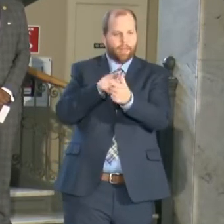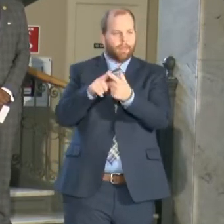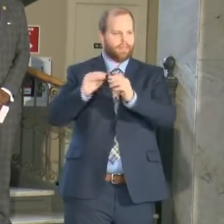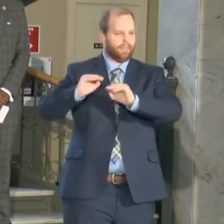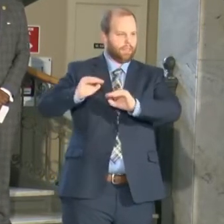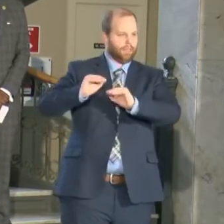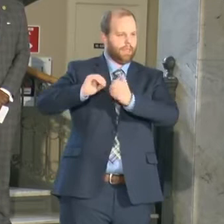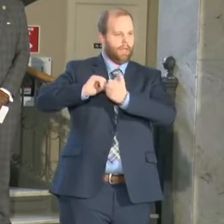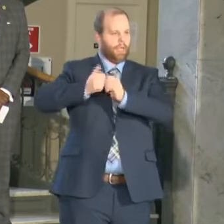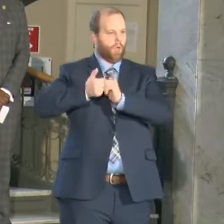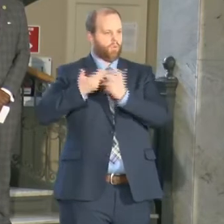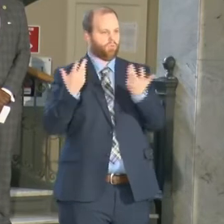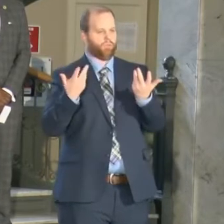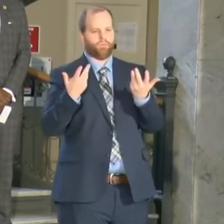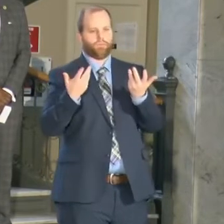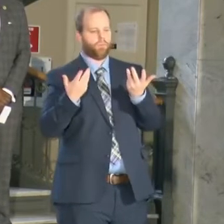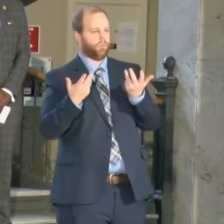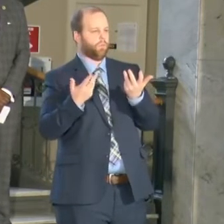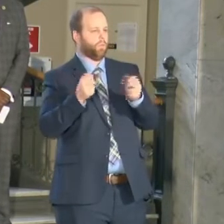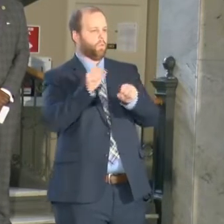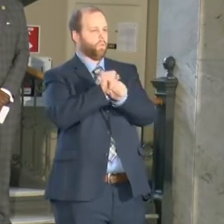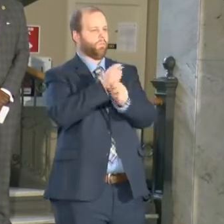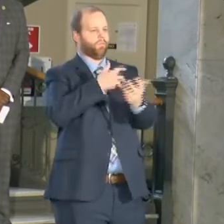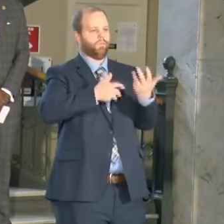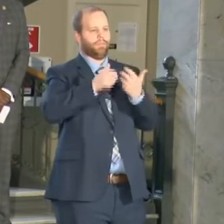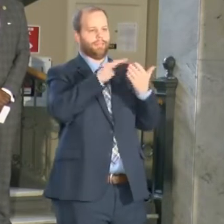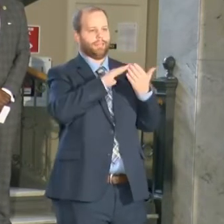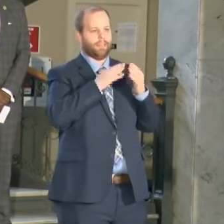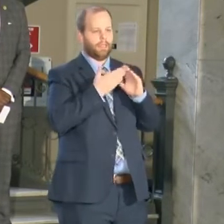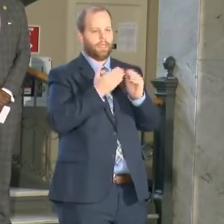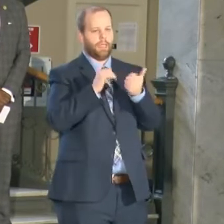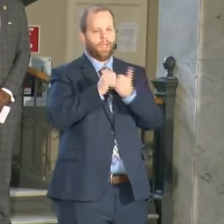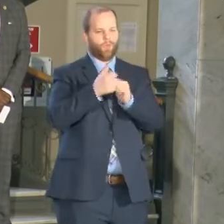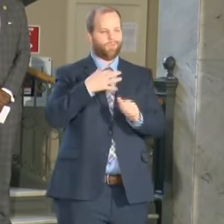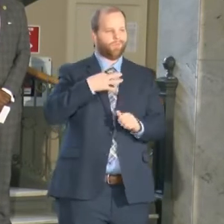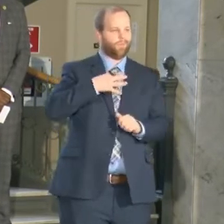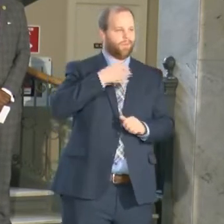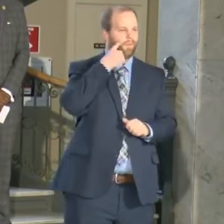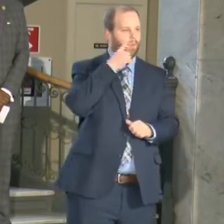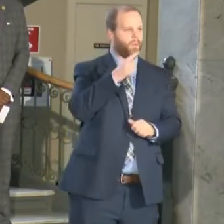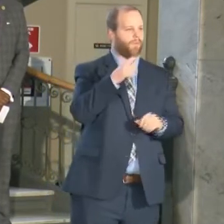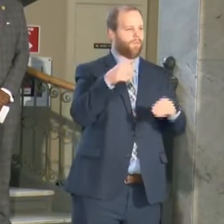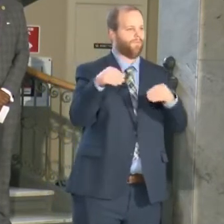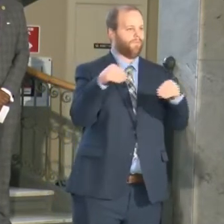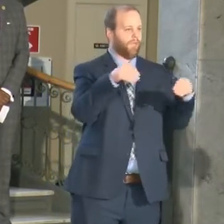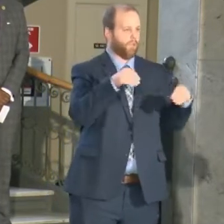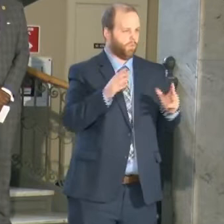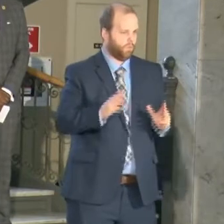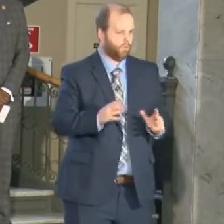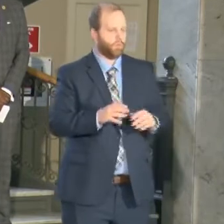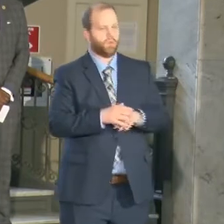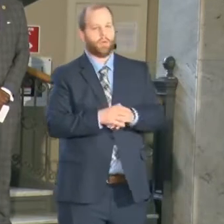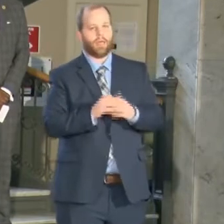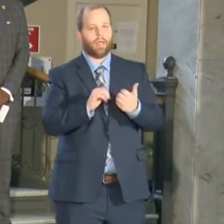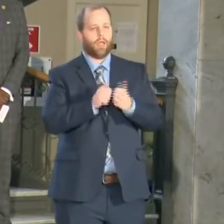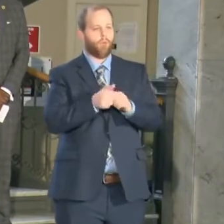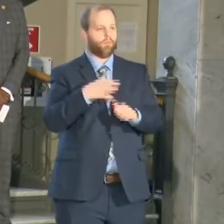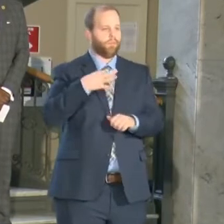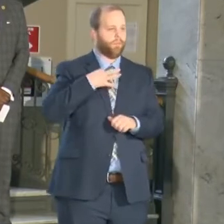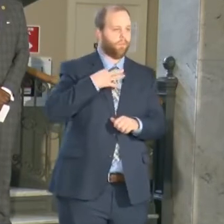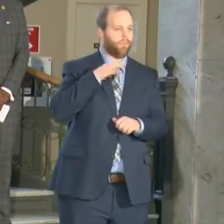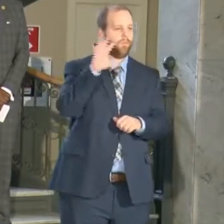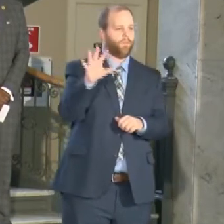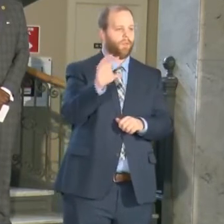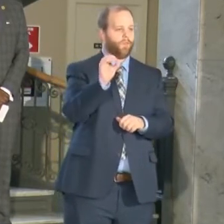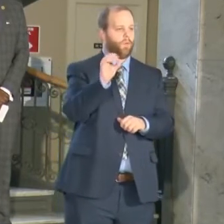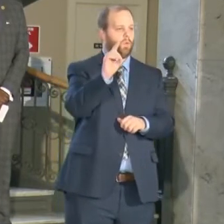to apply for funding how to register as a vendor and then even how to apply for 501c3 status